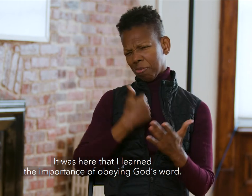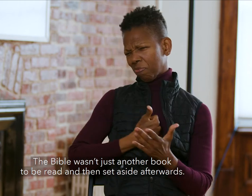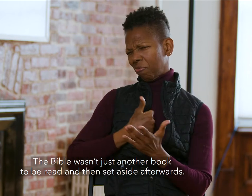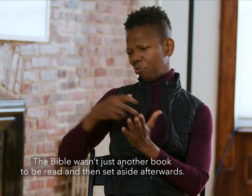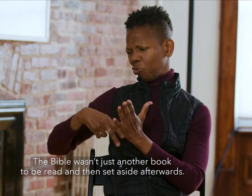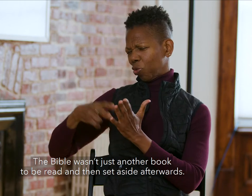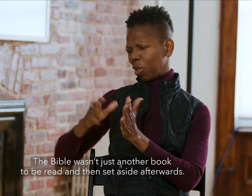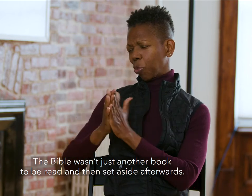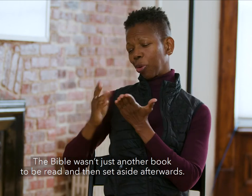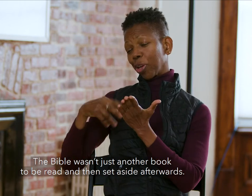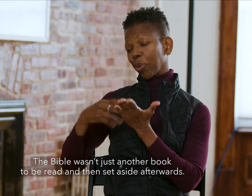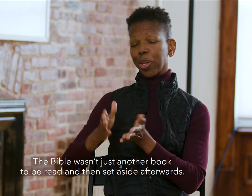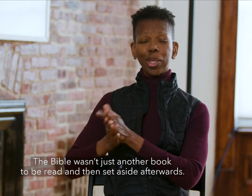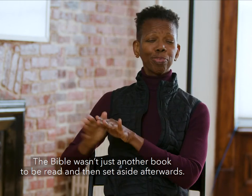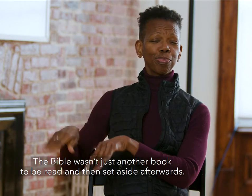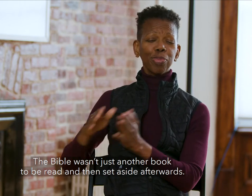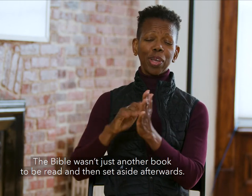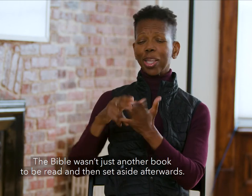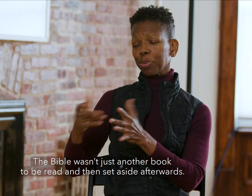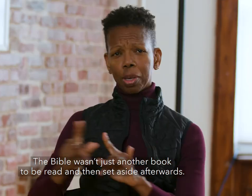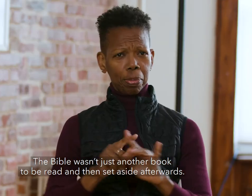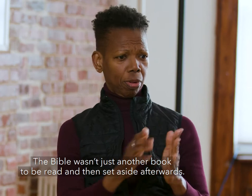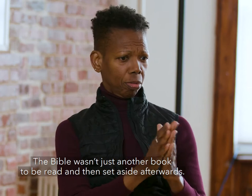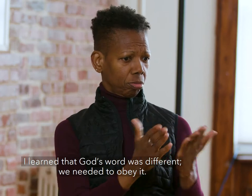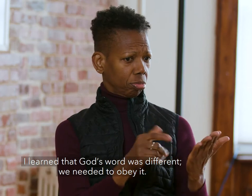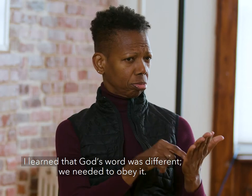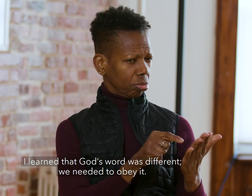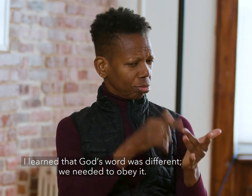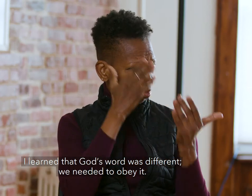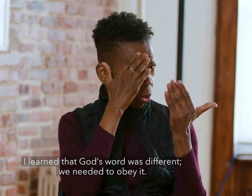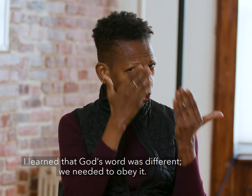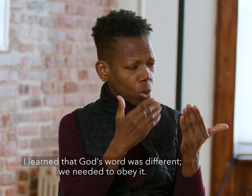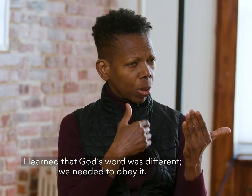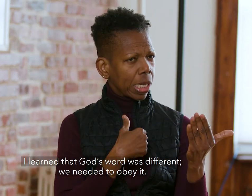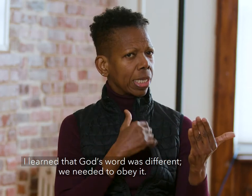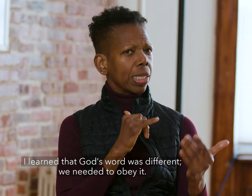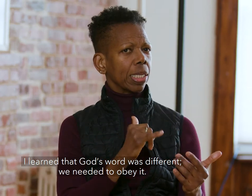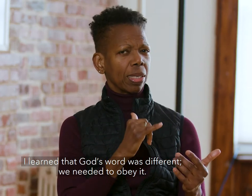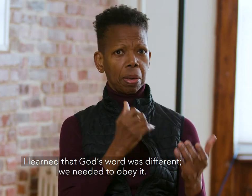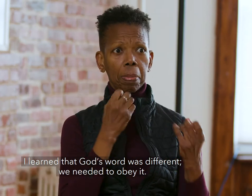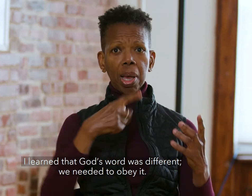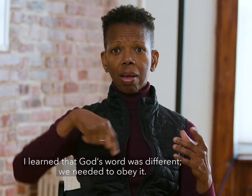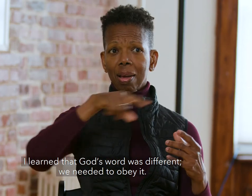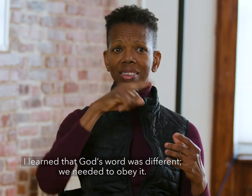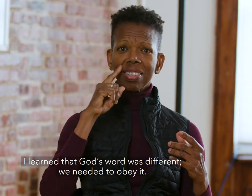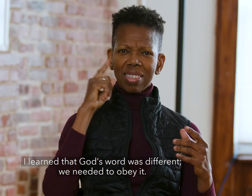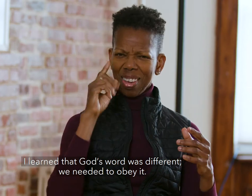The Bible wasn't just another book to be read and then set aside afterwards. I learned that God's Word was different.